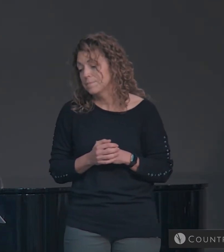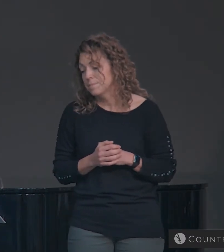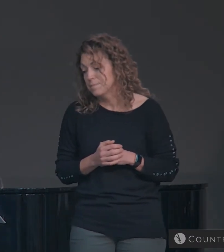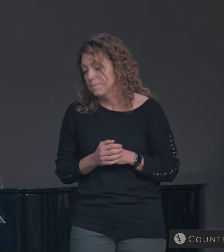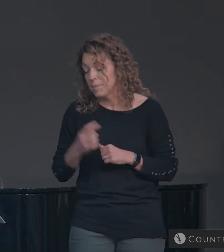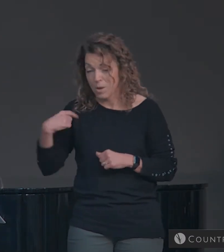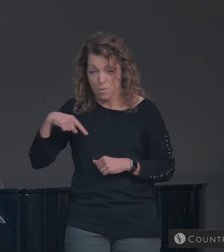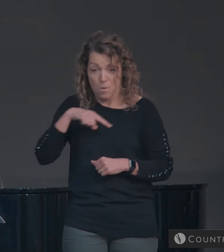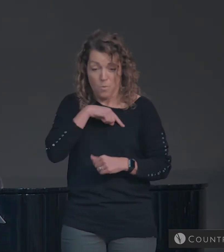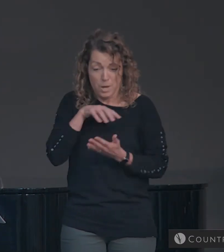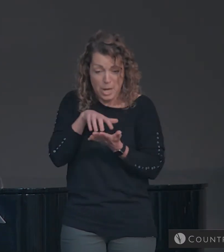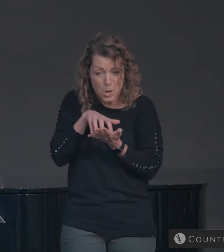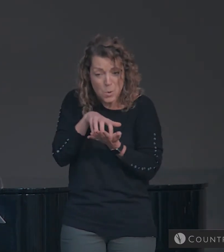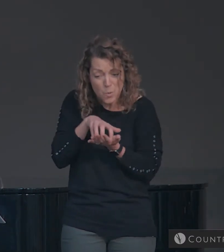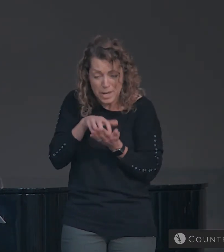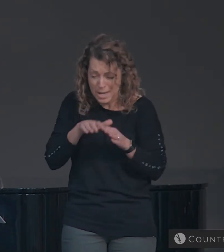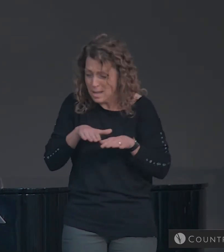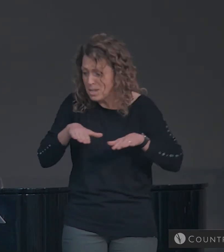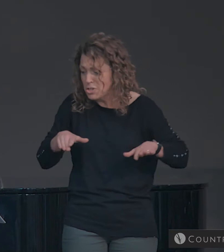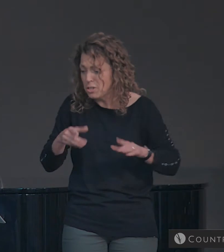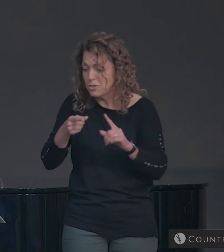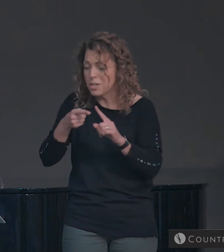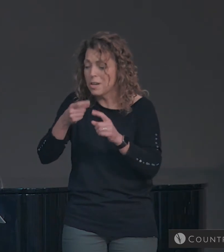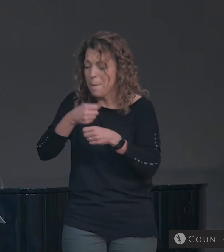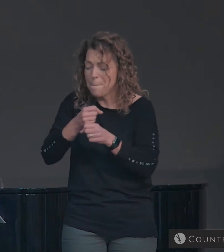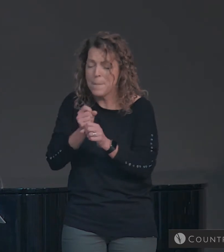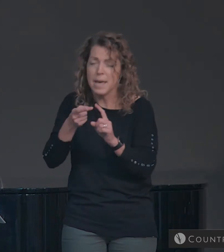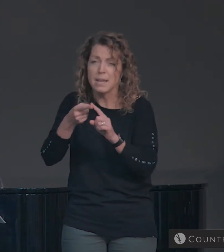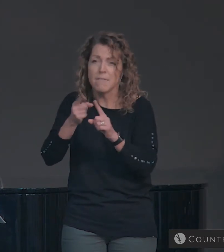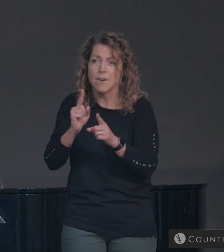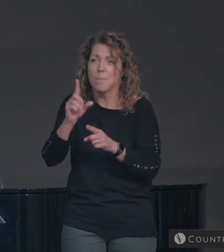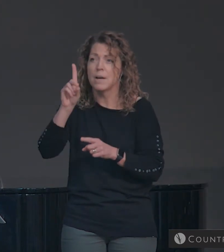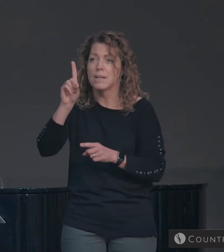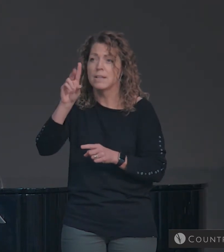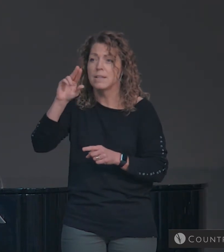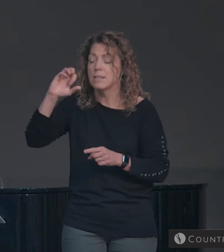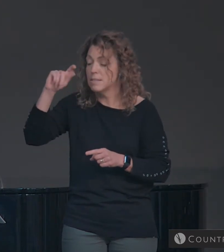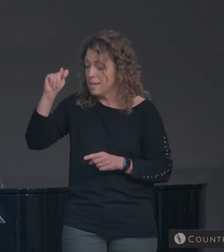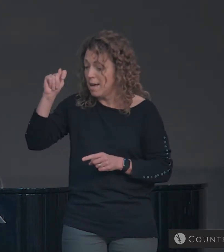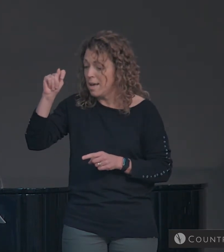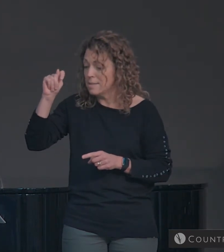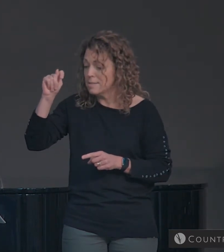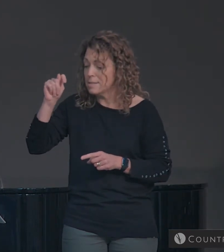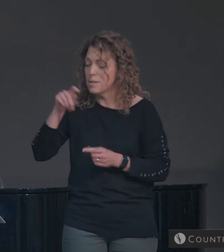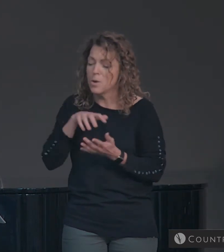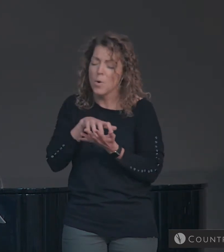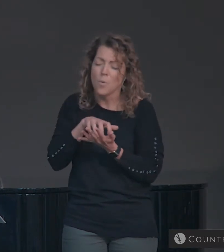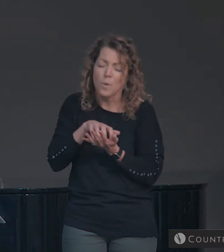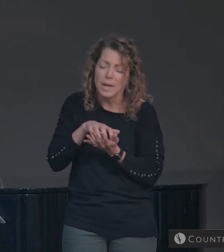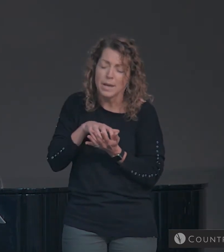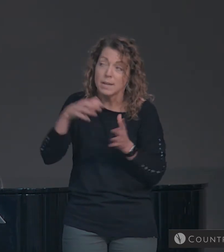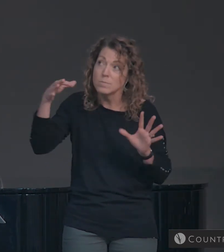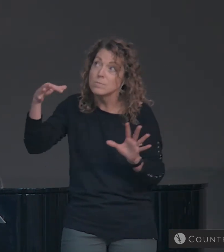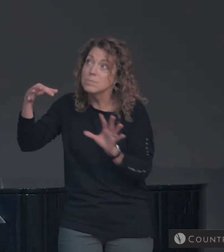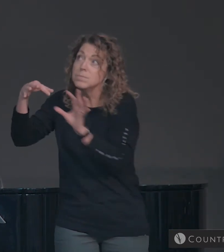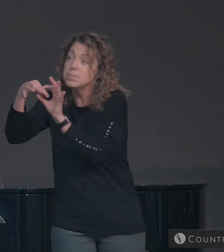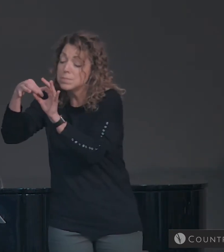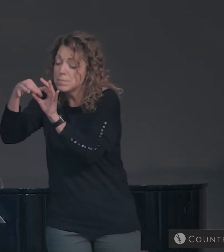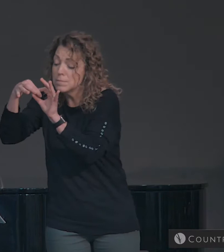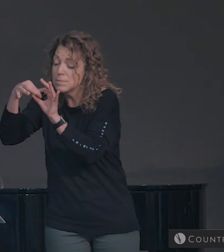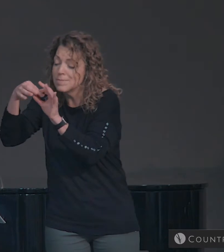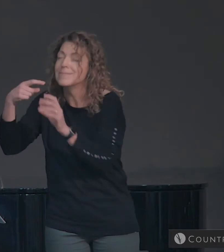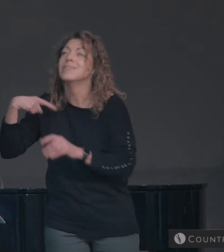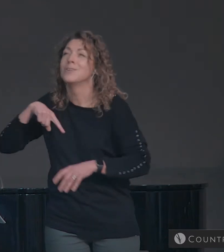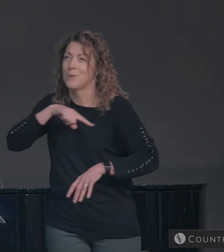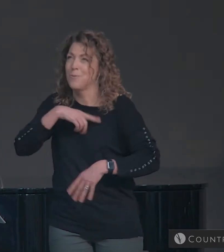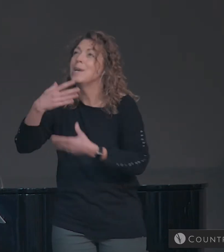Frail children of dust and feeble as frail In thee do we